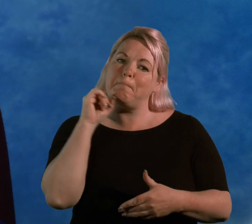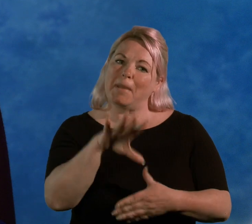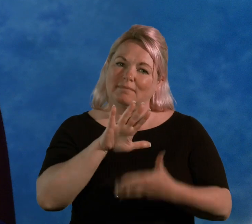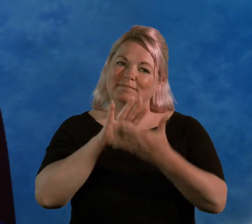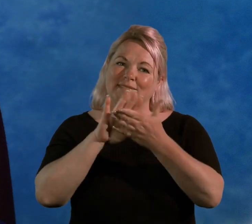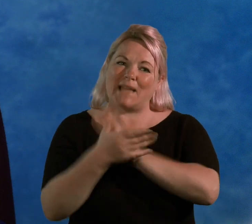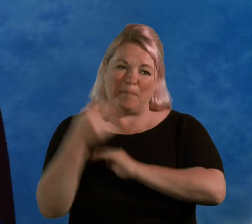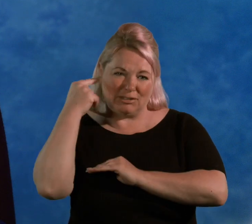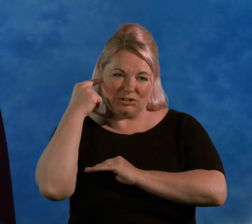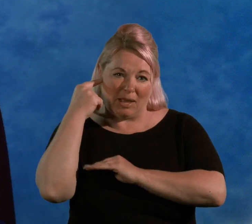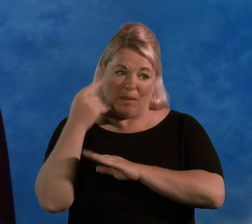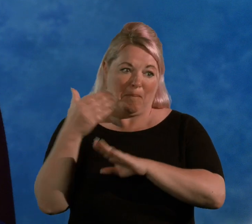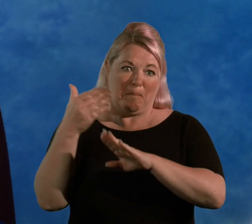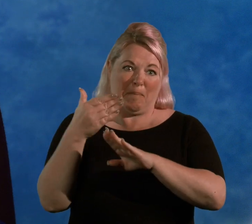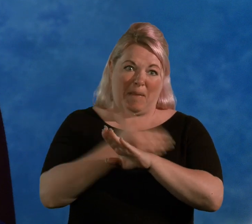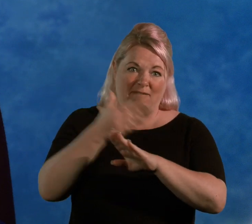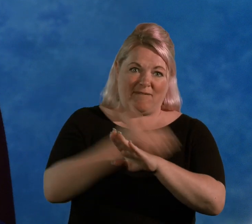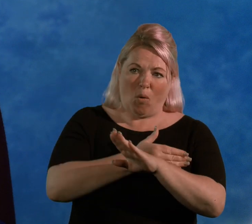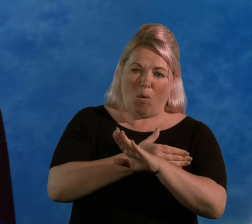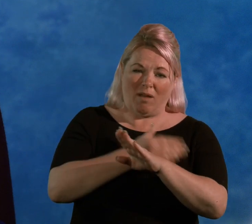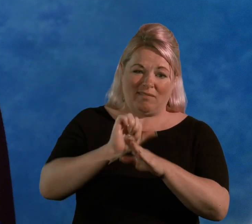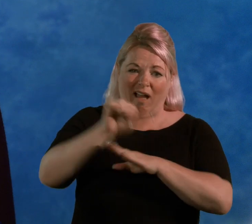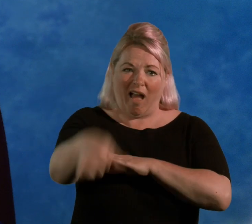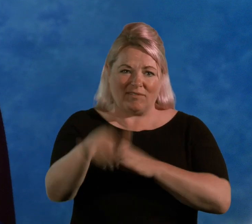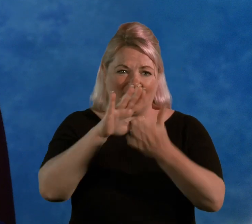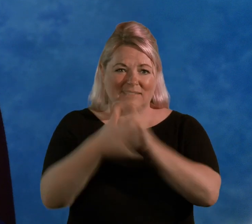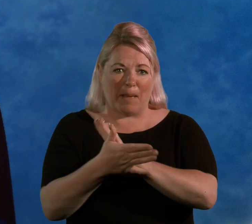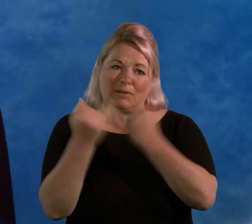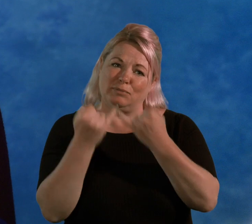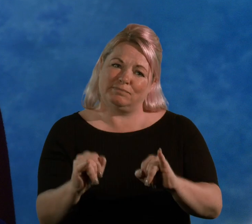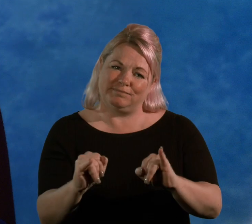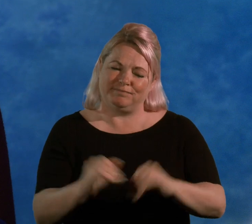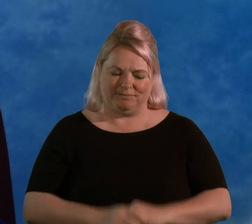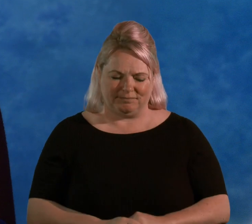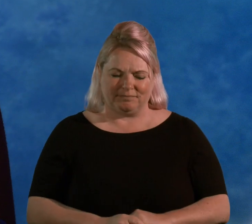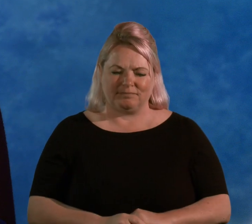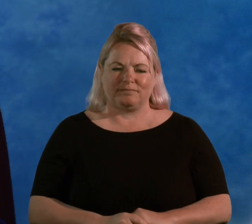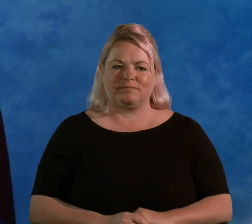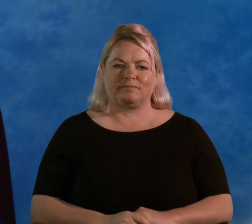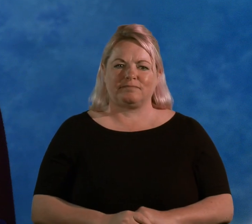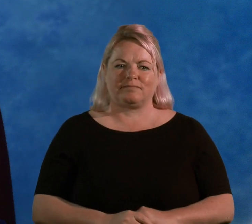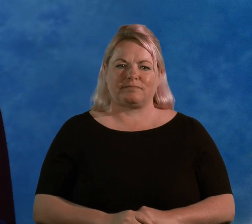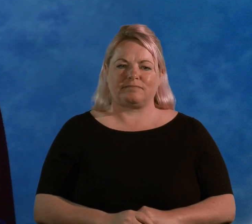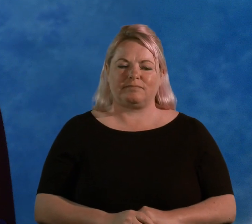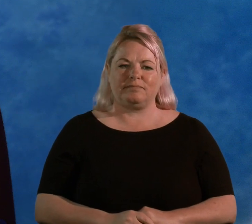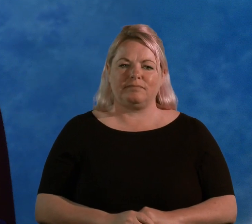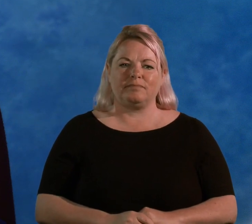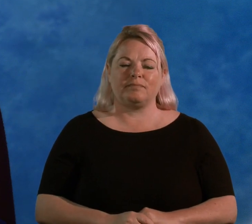than was at first expected. So my hearing began to go